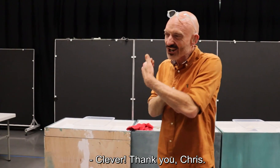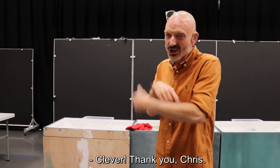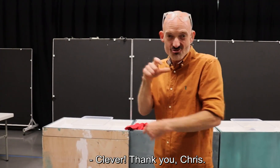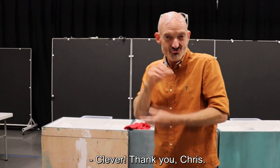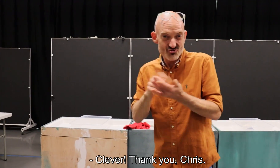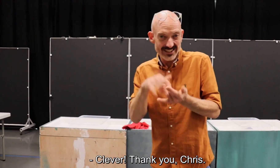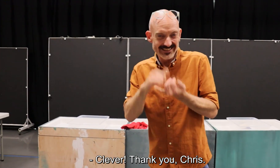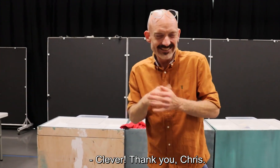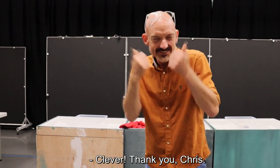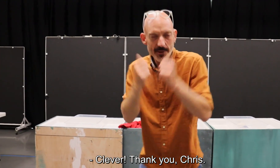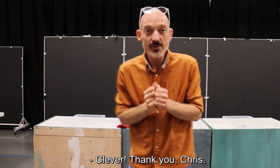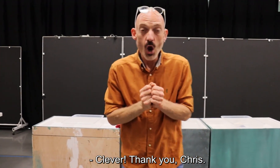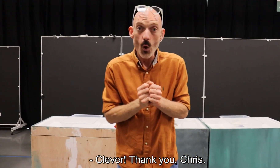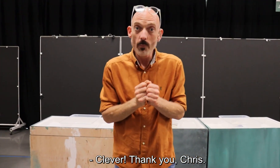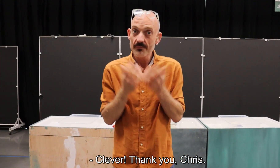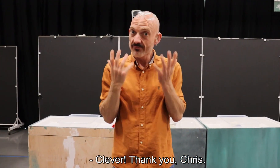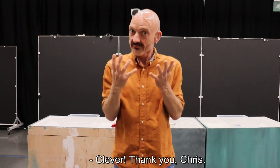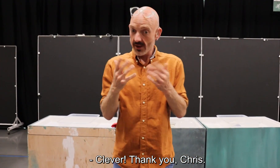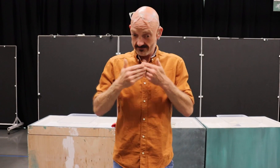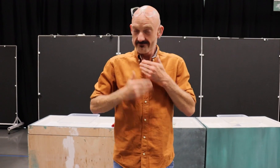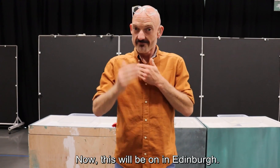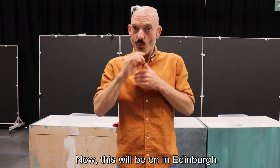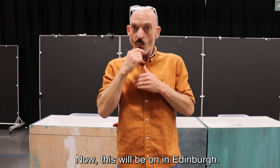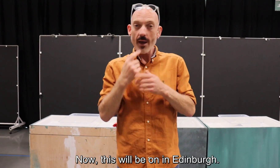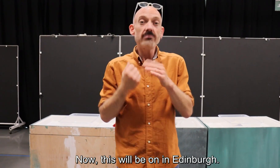Clever. Thank you, Chris. Now, this will be on in Edinburgh.